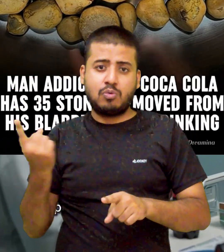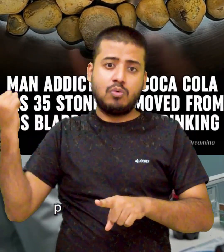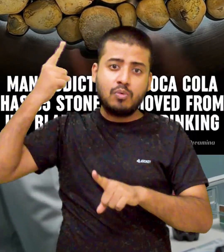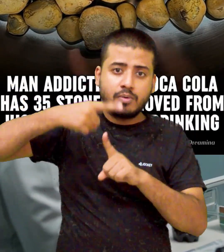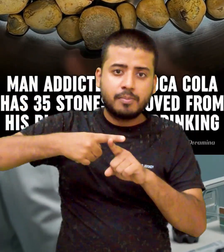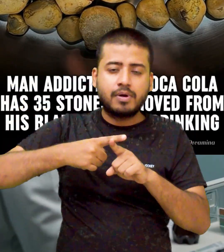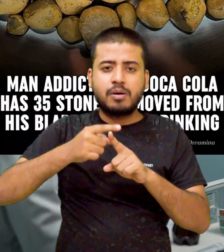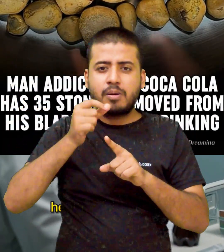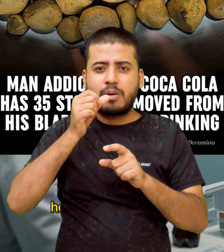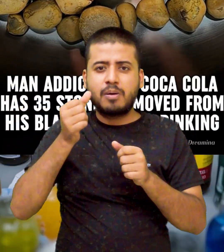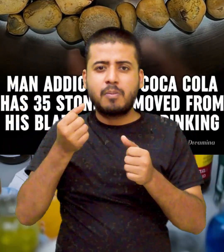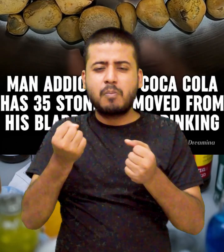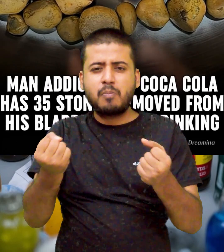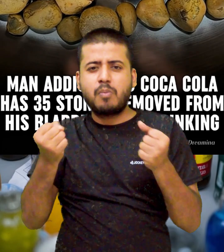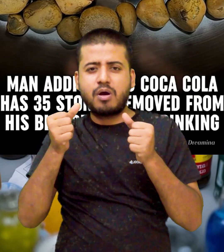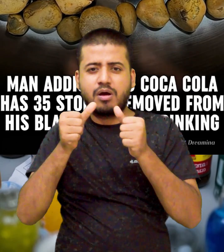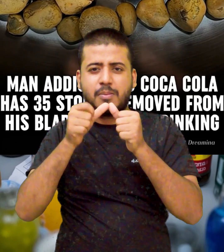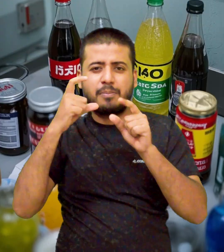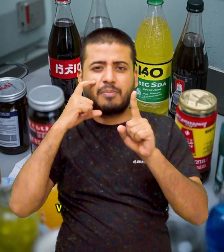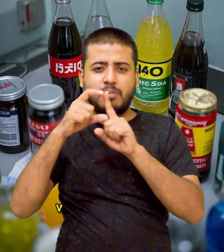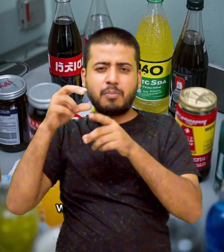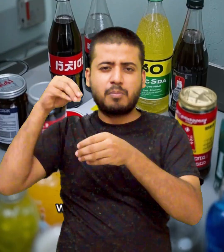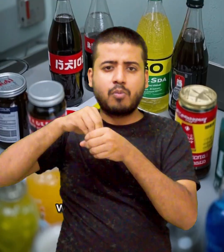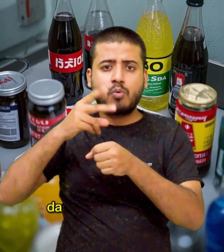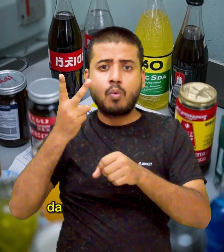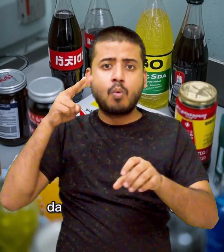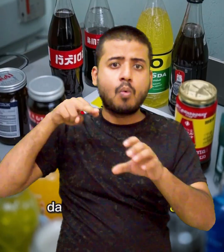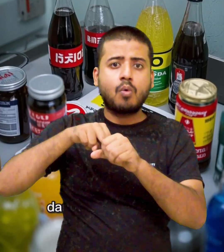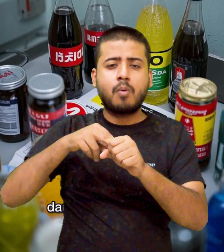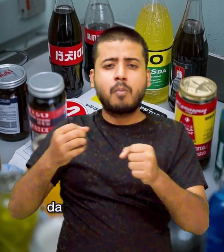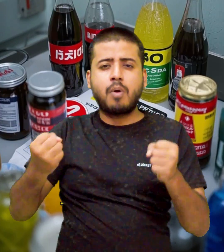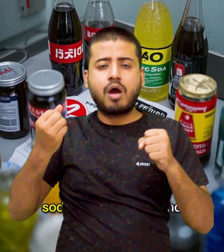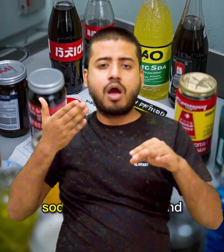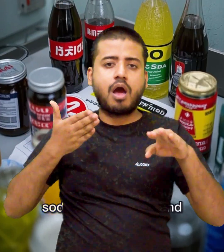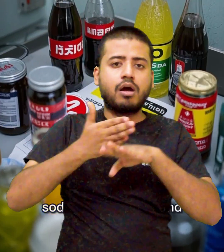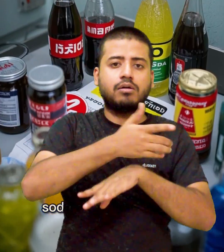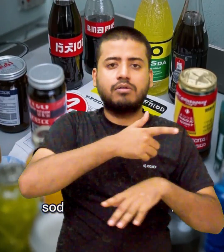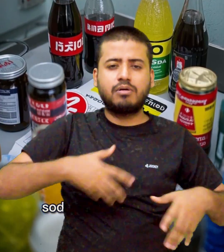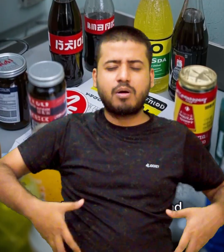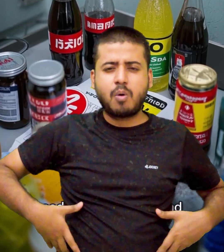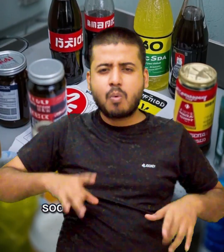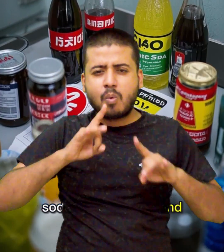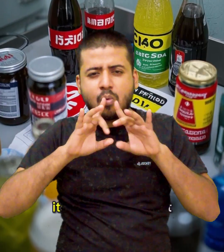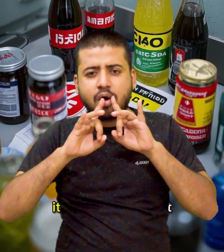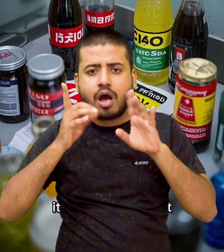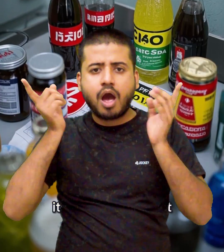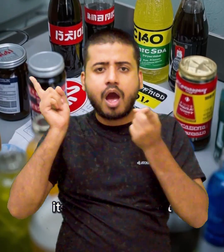further illustrates the potential risks. Important considerations. Individual factors.